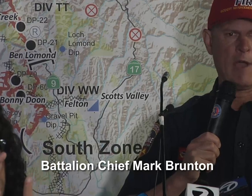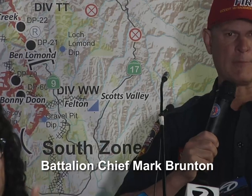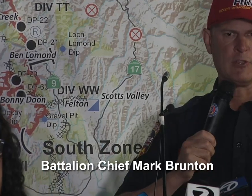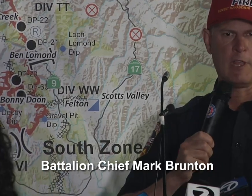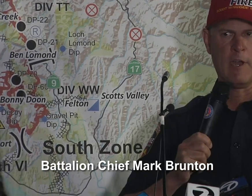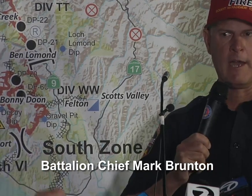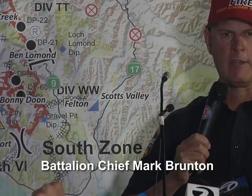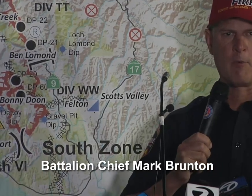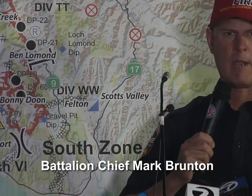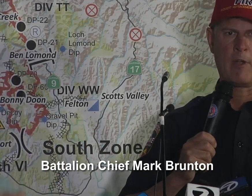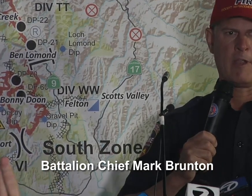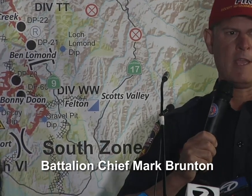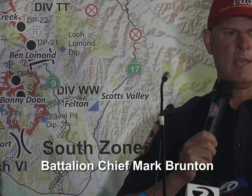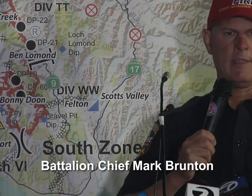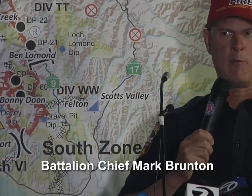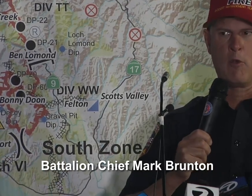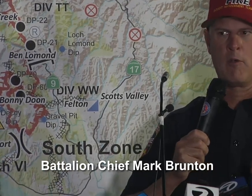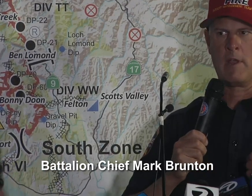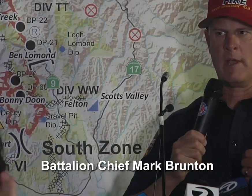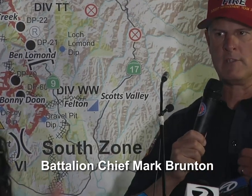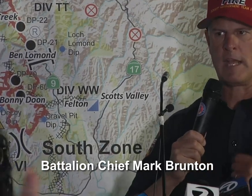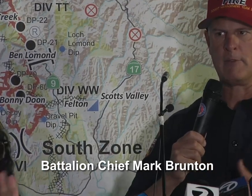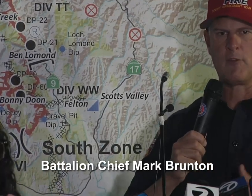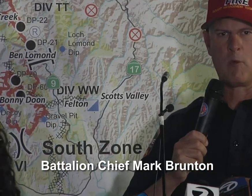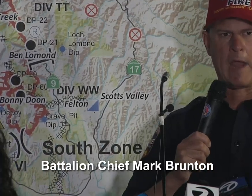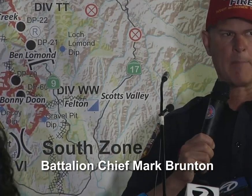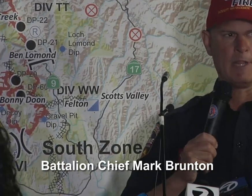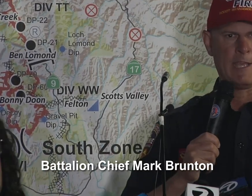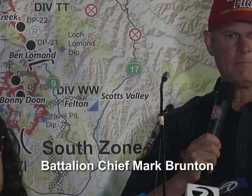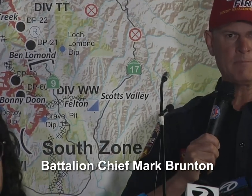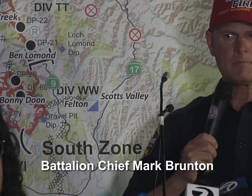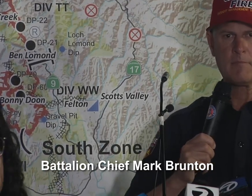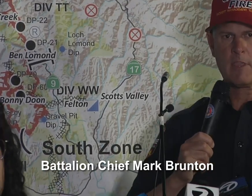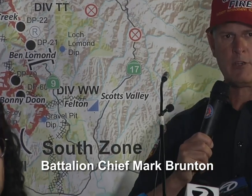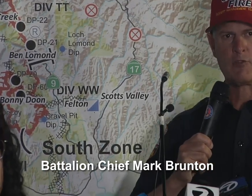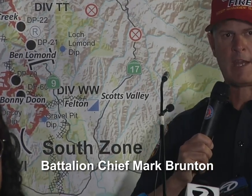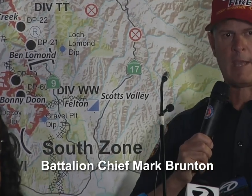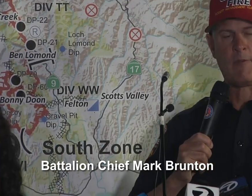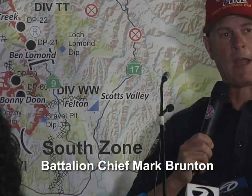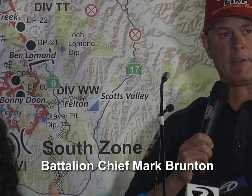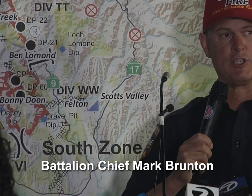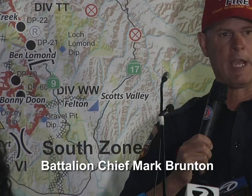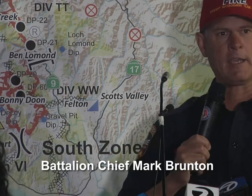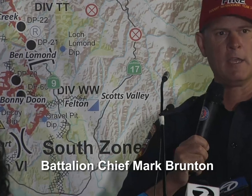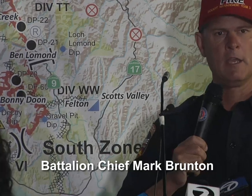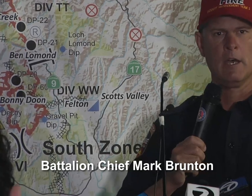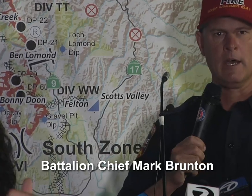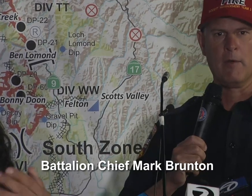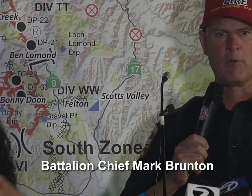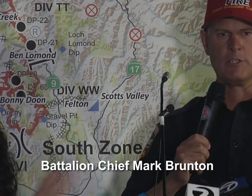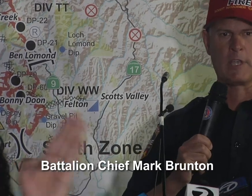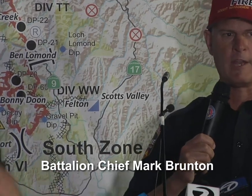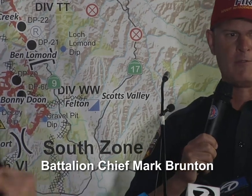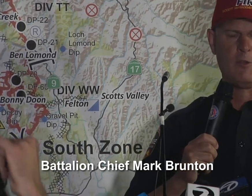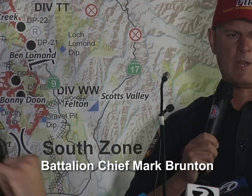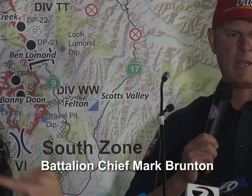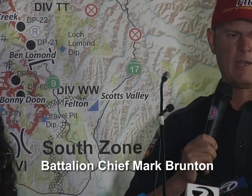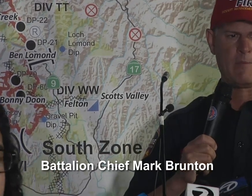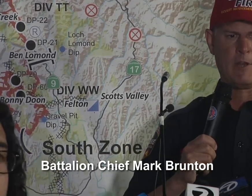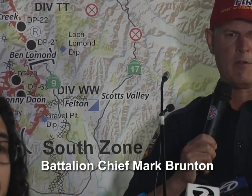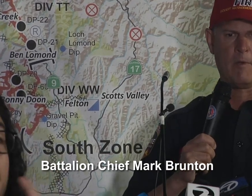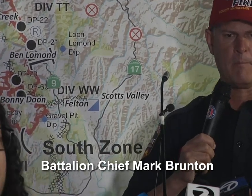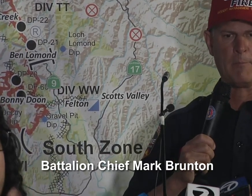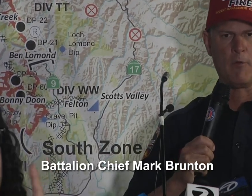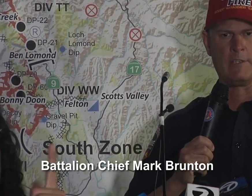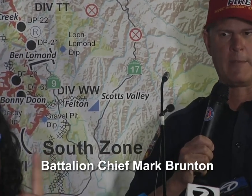be? No, absolutely not. Their primary, they were established very rapidly to try to keep the fire in check. We're just kind of doing,